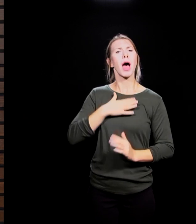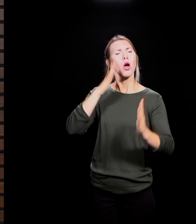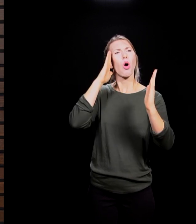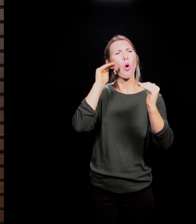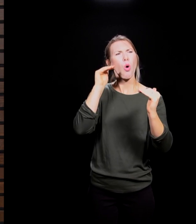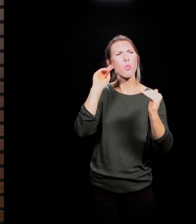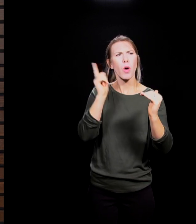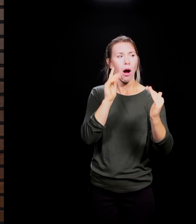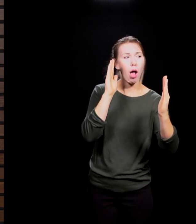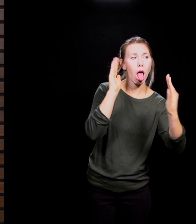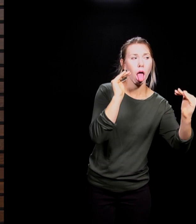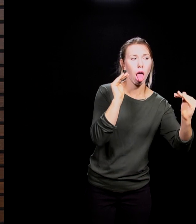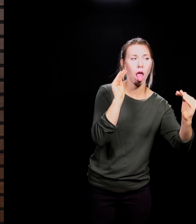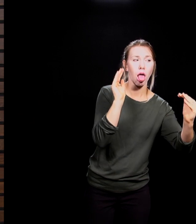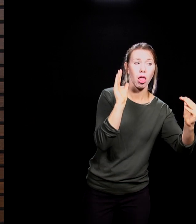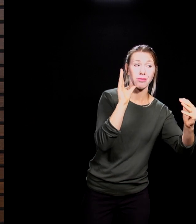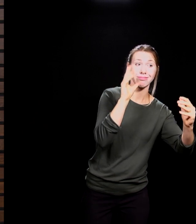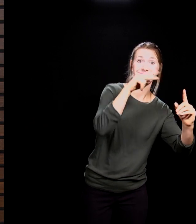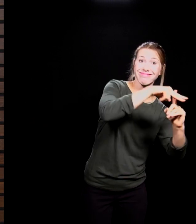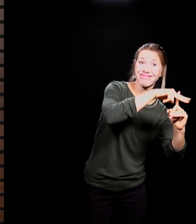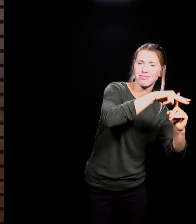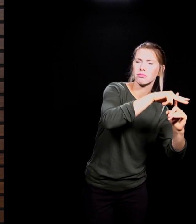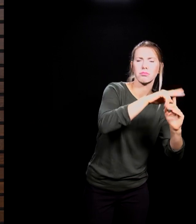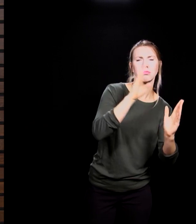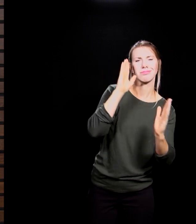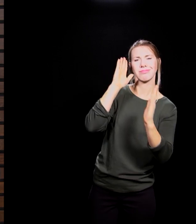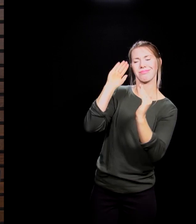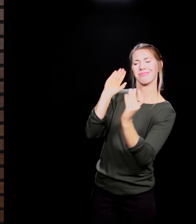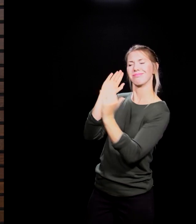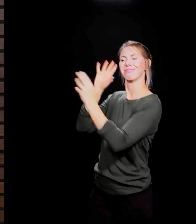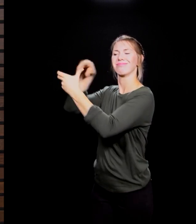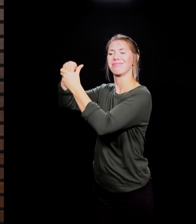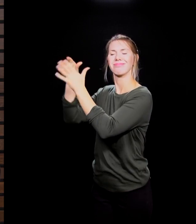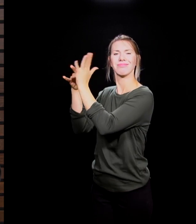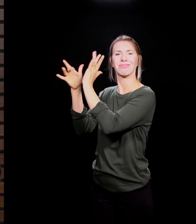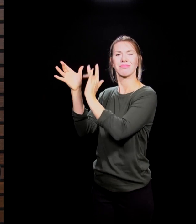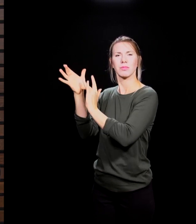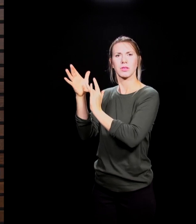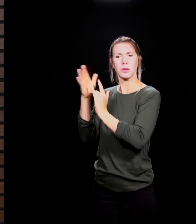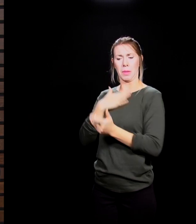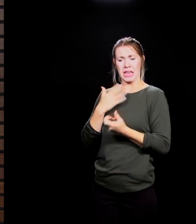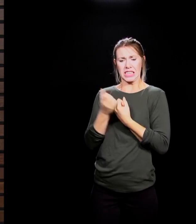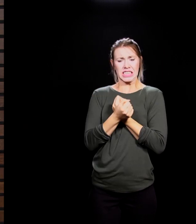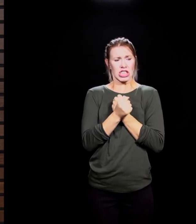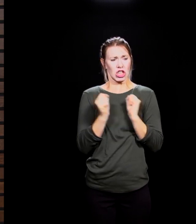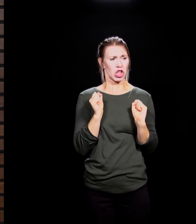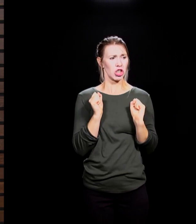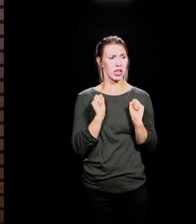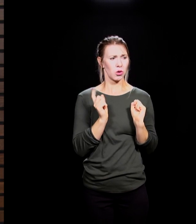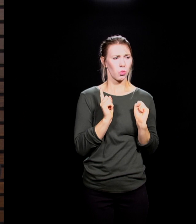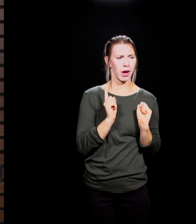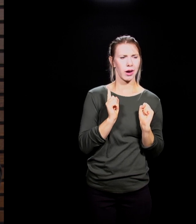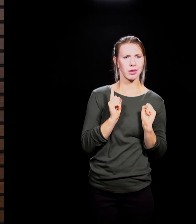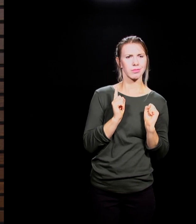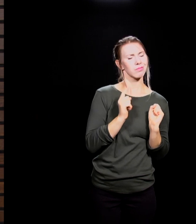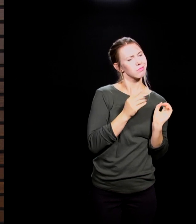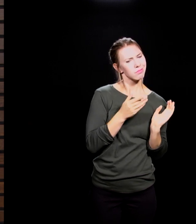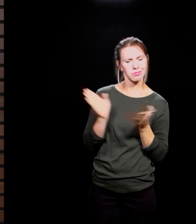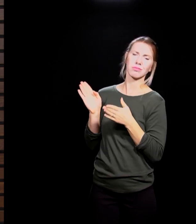is our joy? And we need to begin answering those questions and realigning our hope and our security and our joy back to Jesus. We